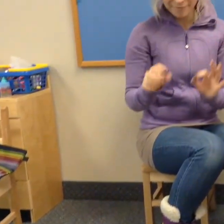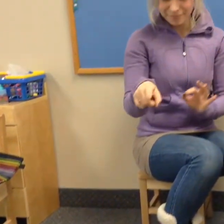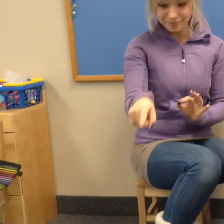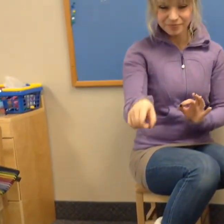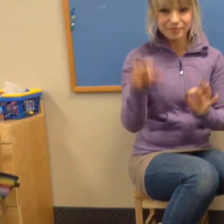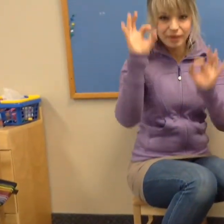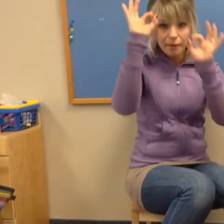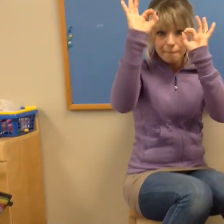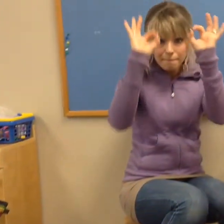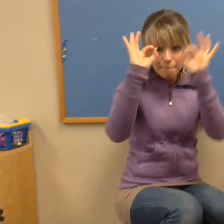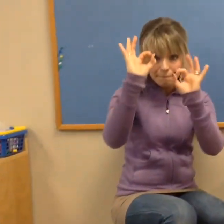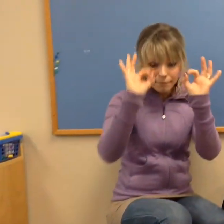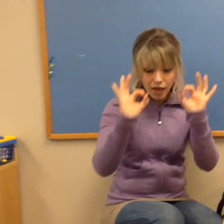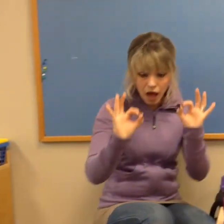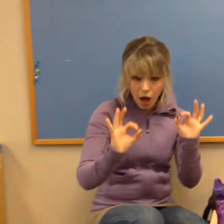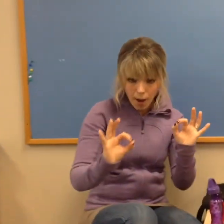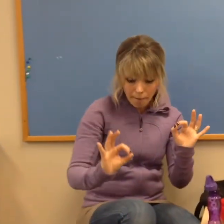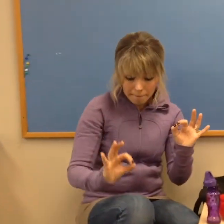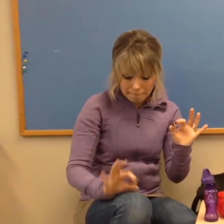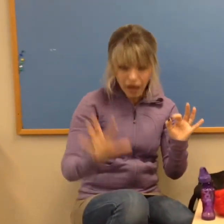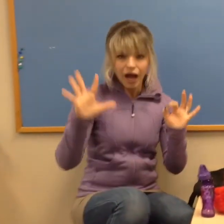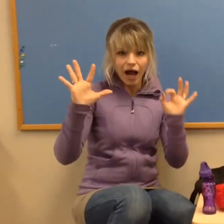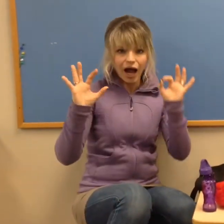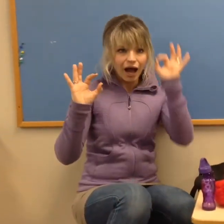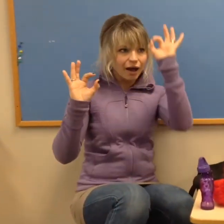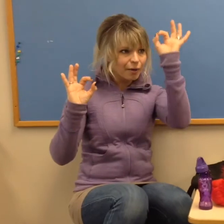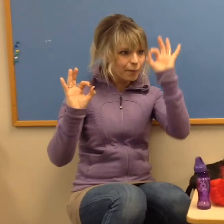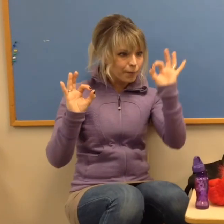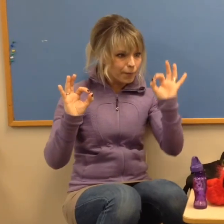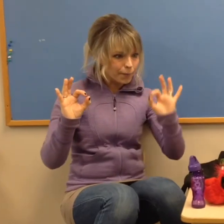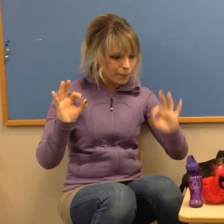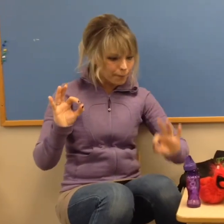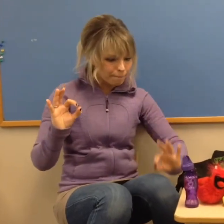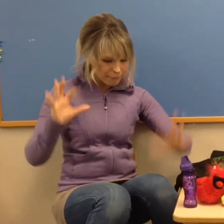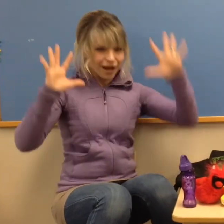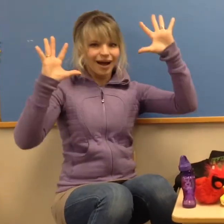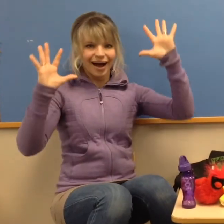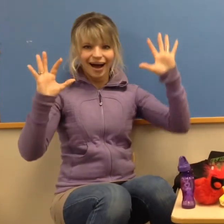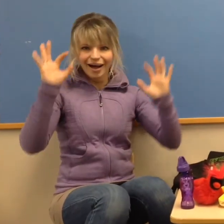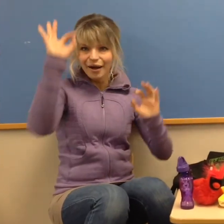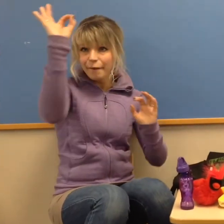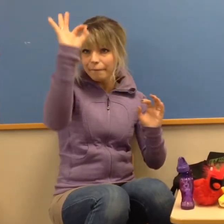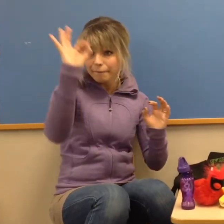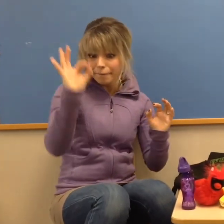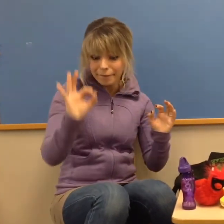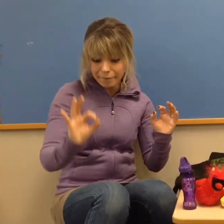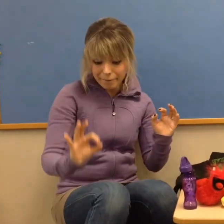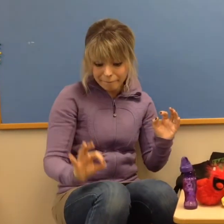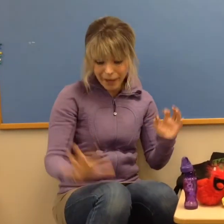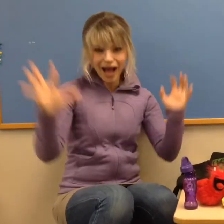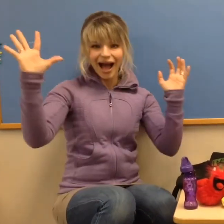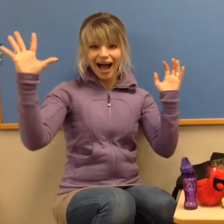Bubbles. Pop, pop, pop.